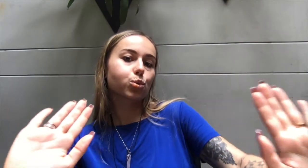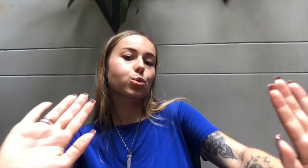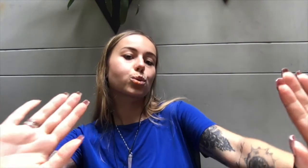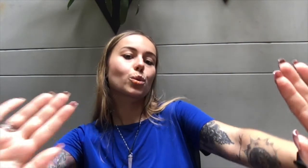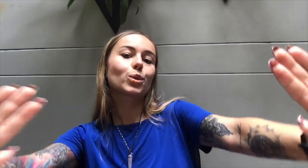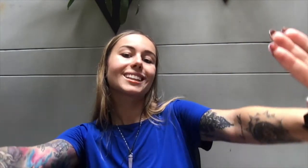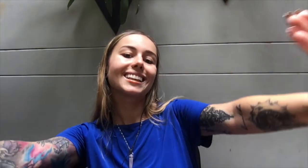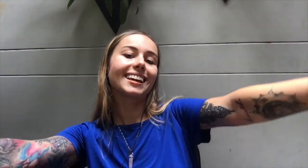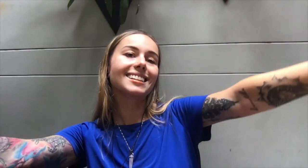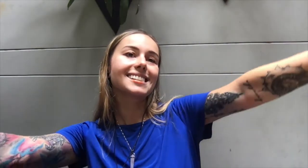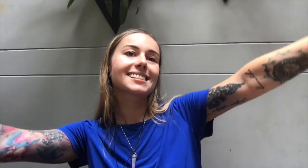Release.